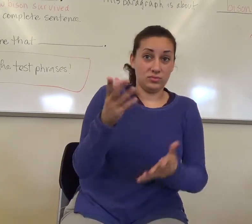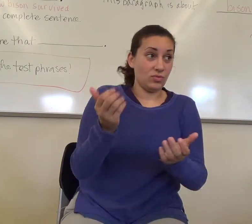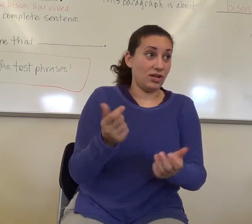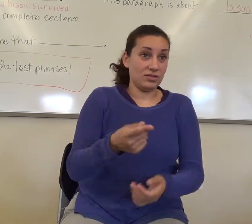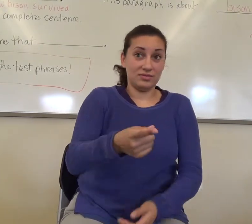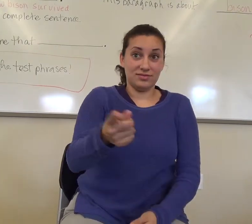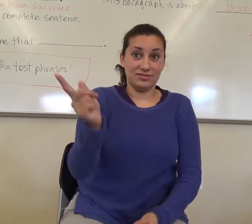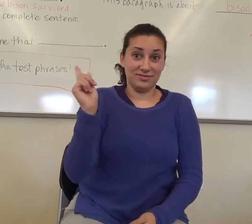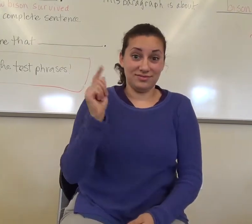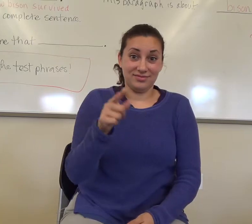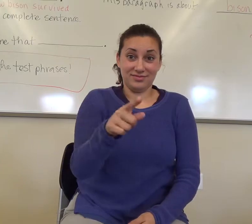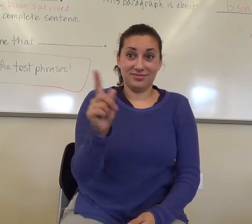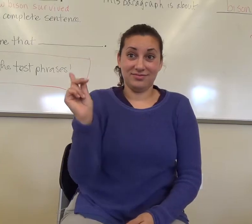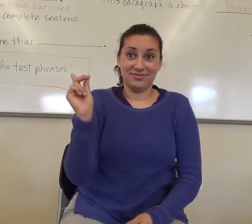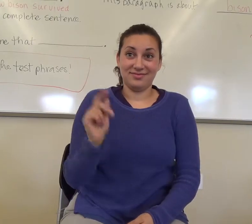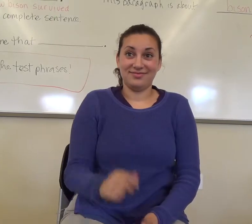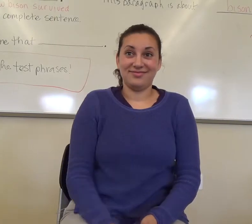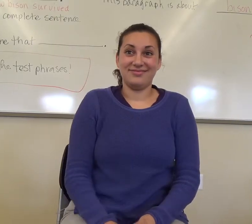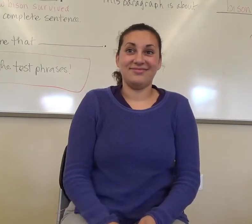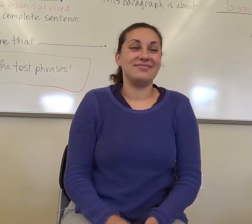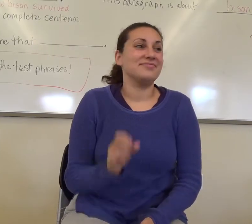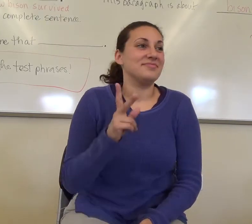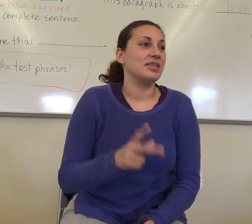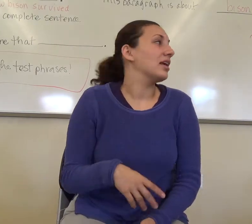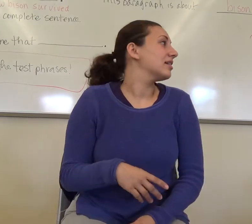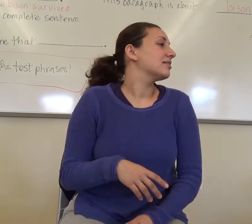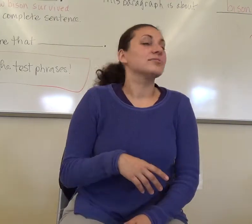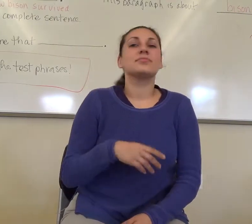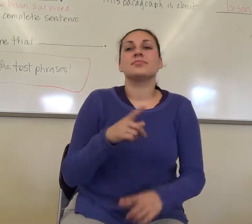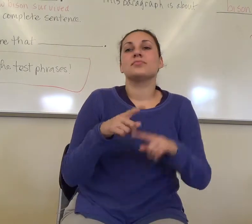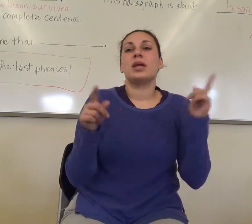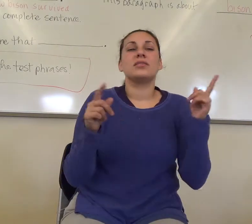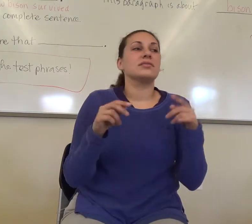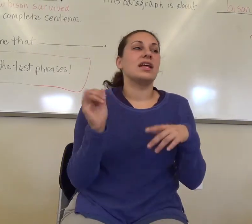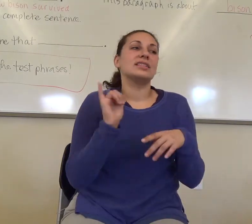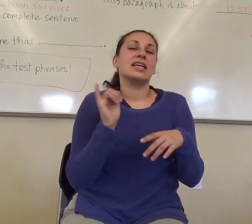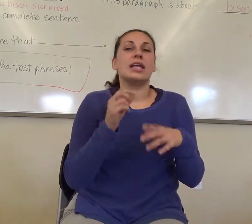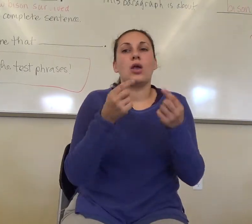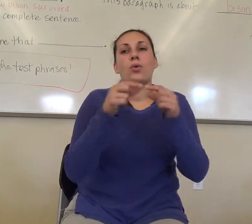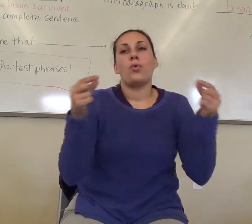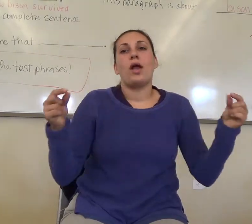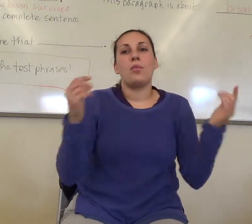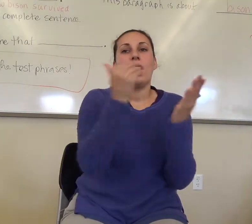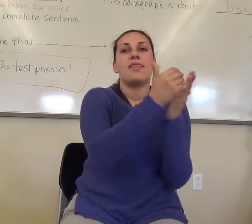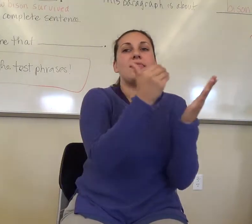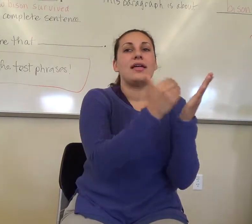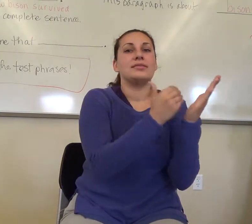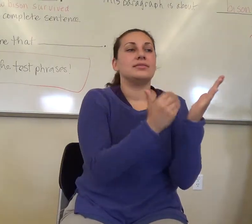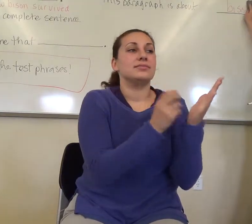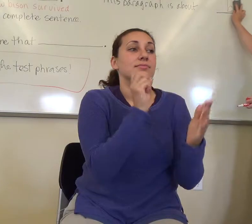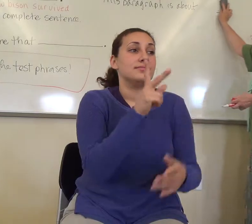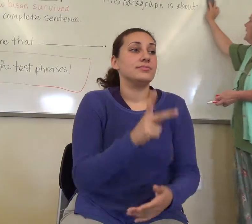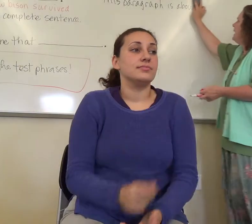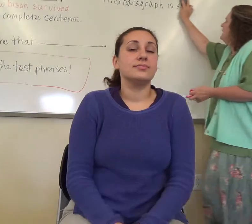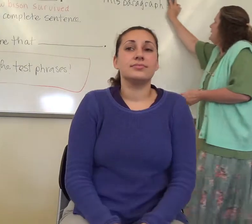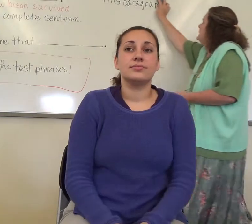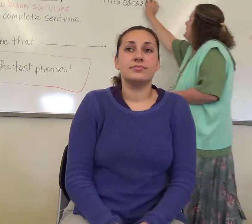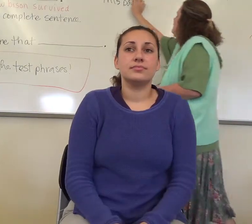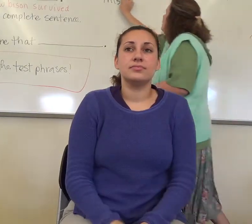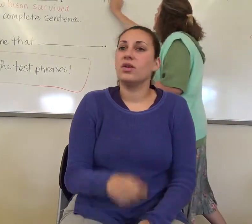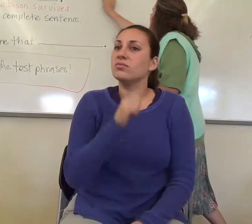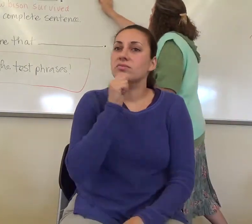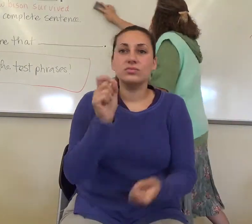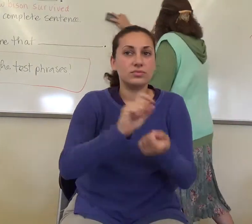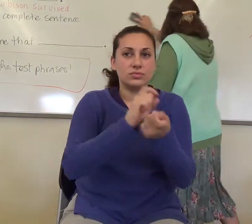sneaky grammar lesson in here, in addition to the idea of the topic. Okay. So, don't edit